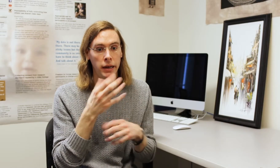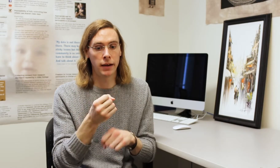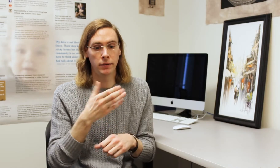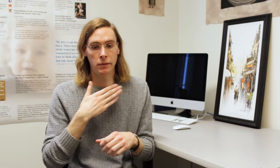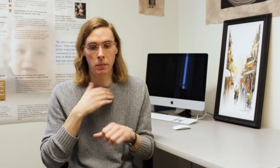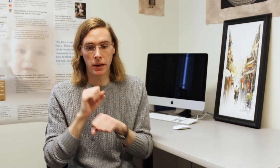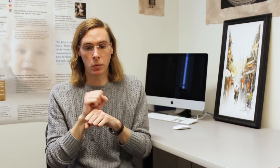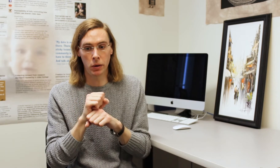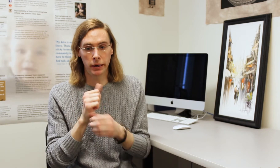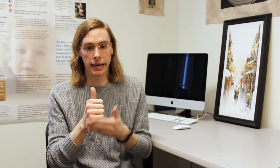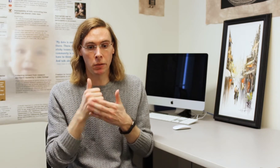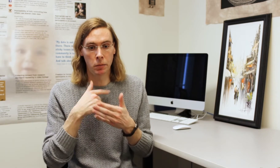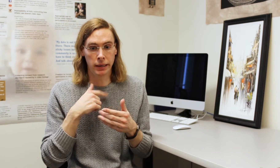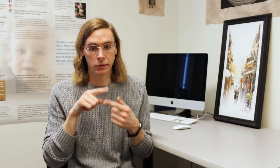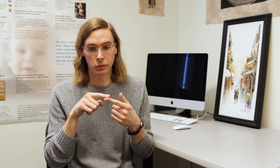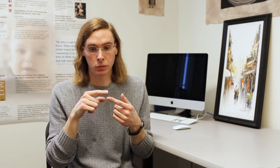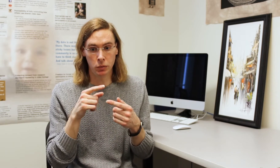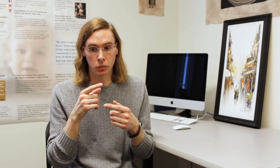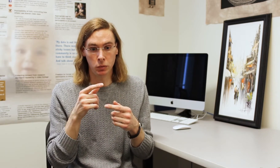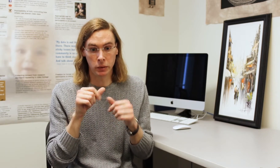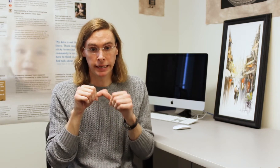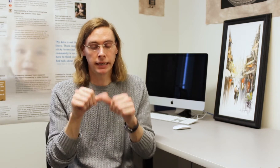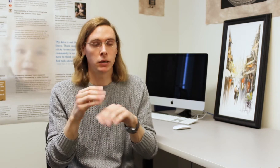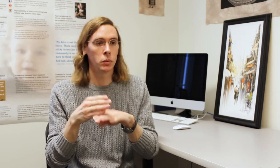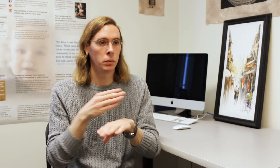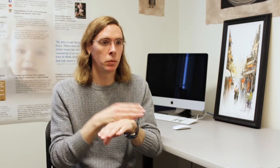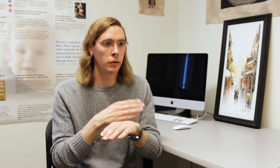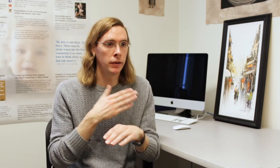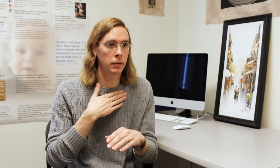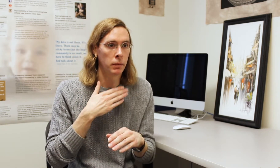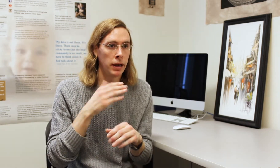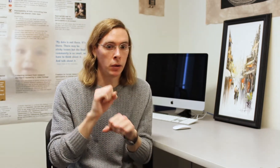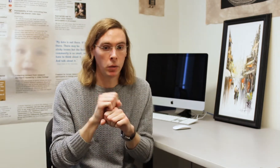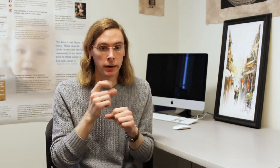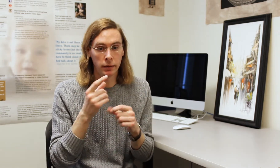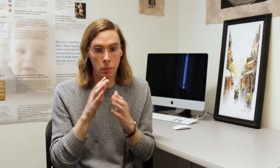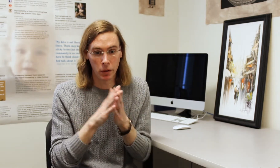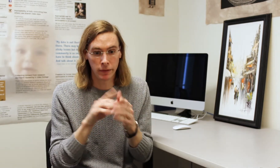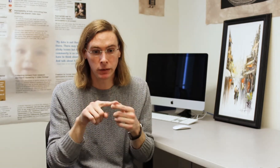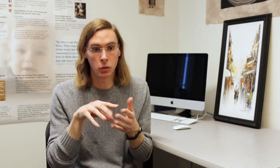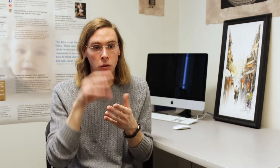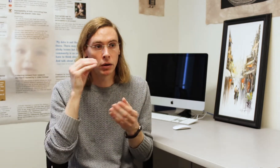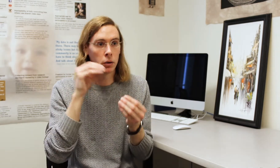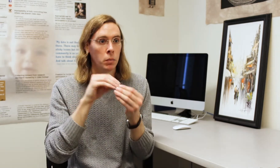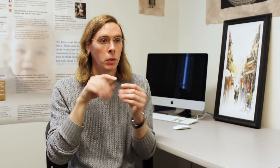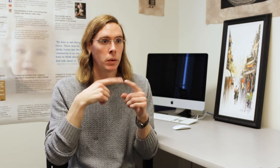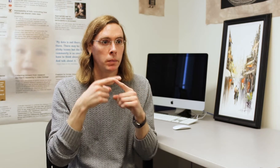Dr. Hachisong's confidence in my work helps me to continue to improve and to be motivated to learn more about what I'm doing.